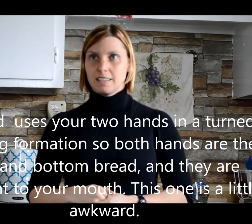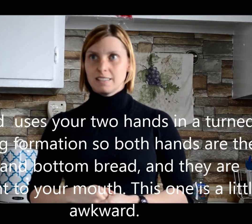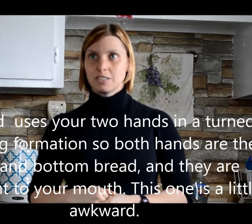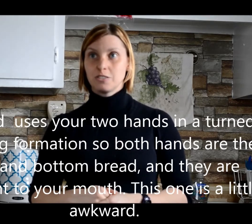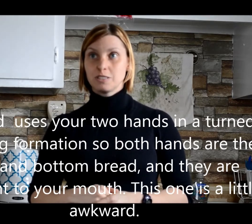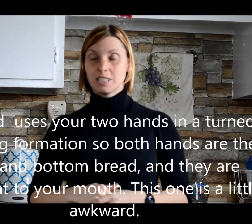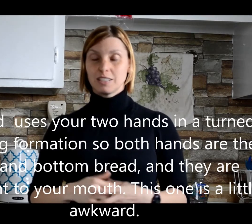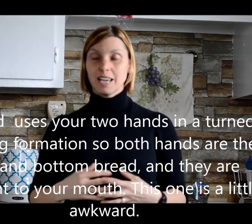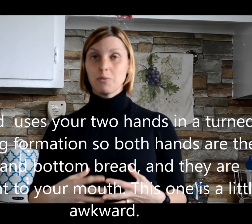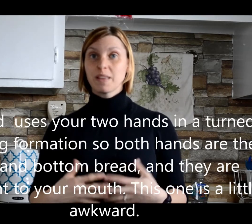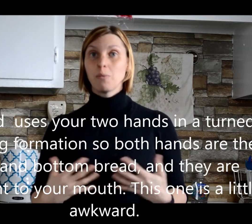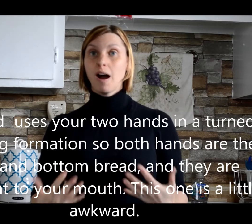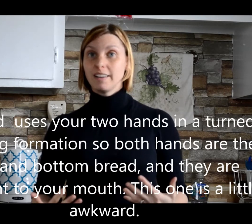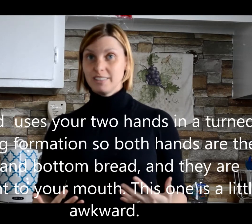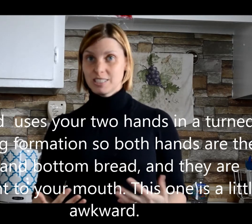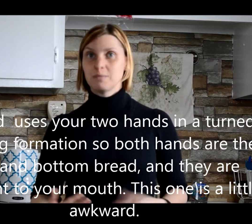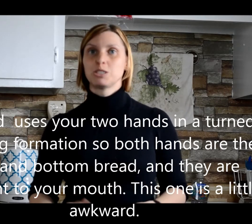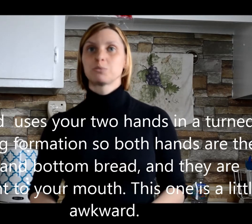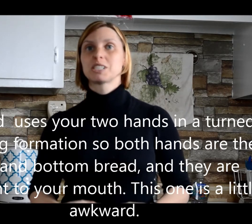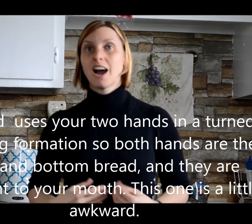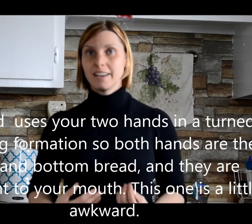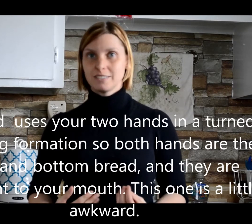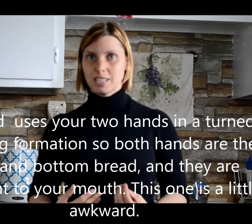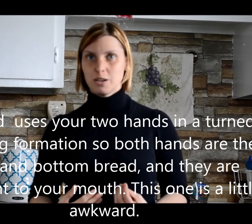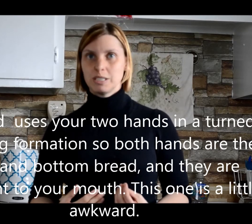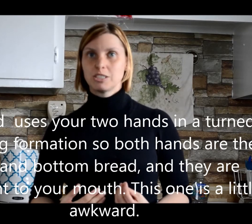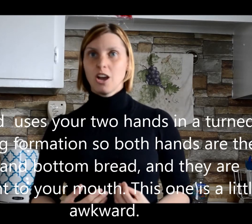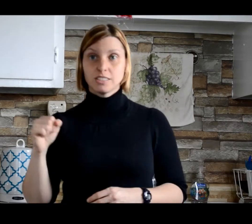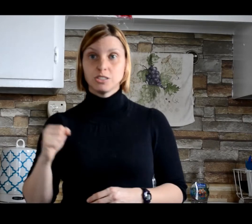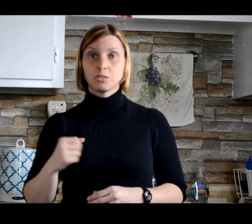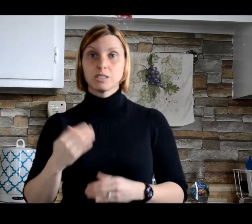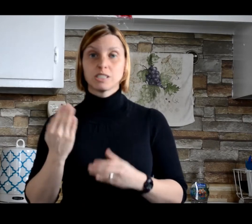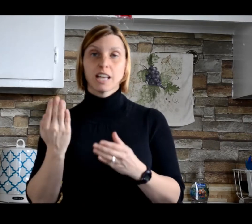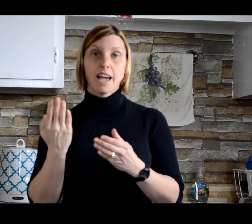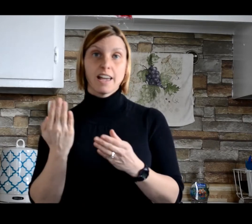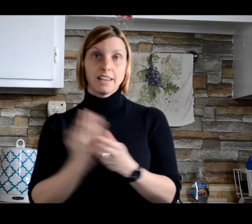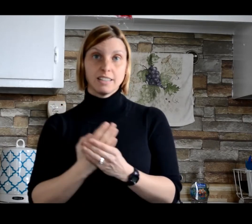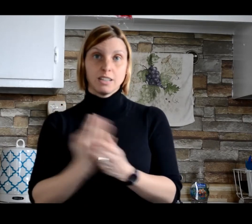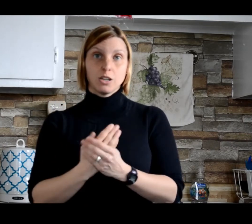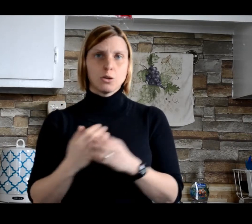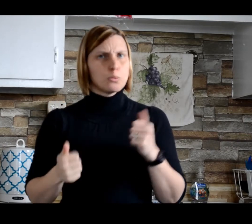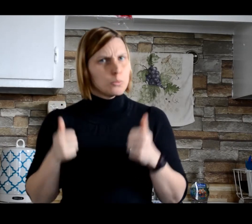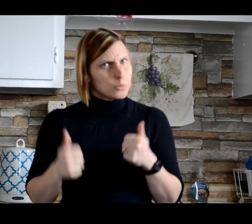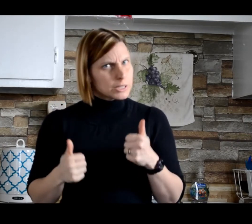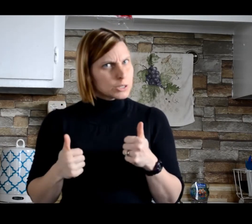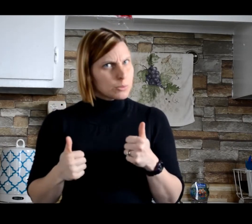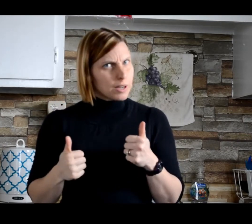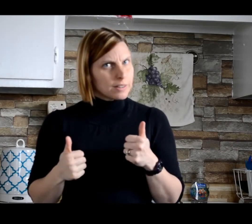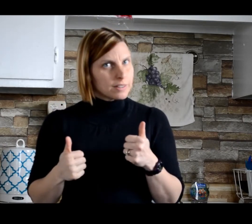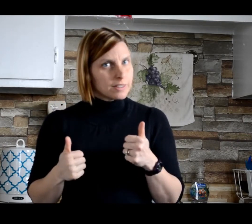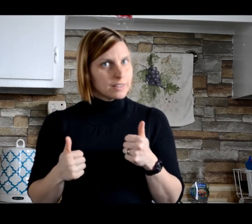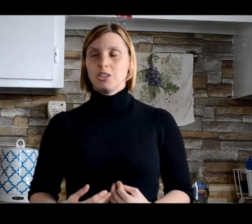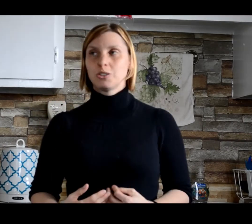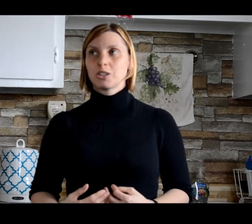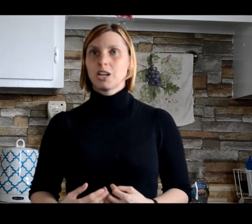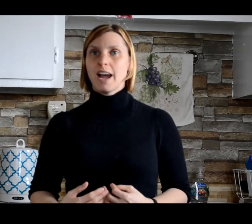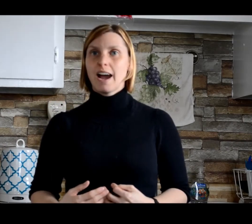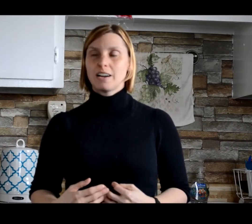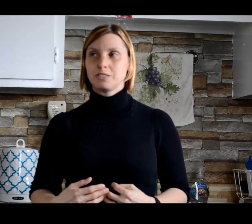To get what they want in their sandwich or which kind of sandwich, you could say which one. You're gonna have to